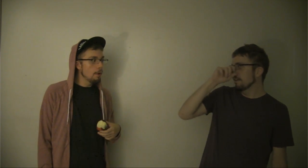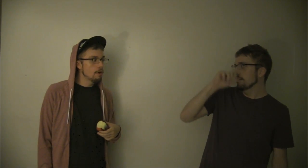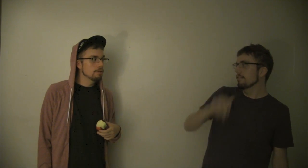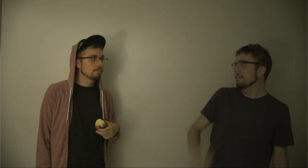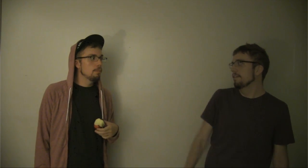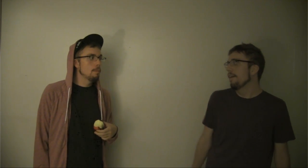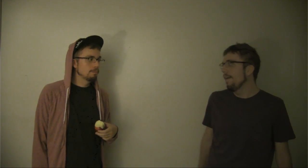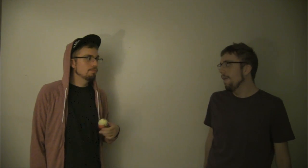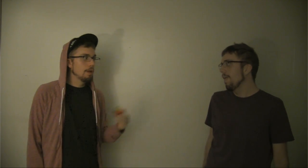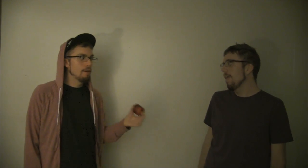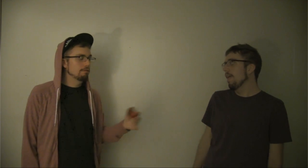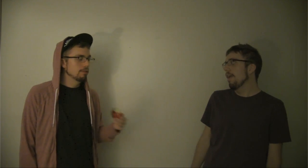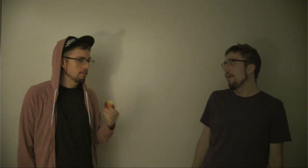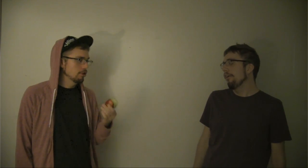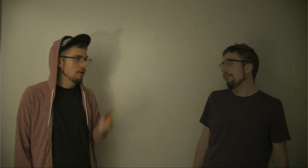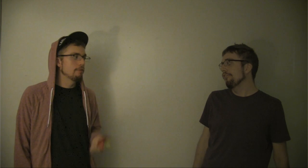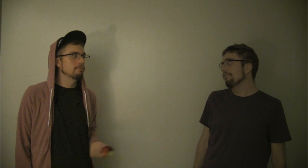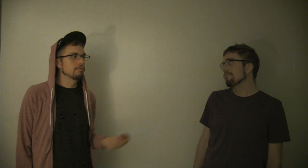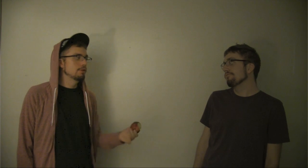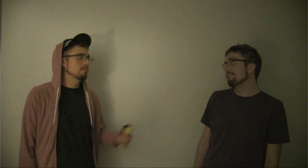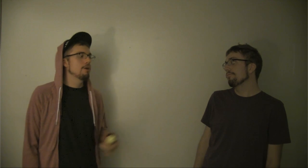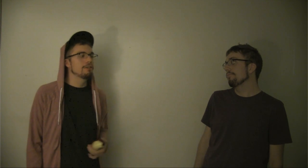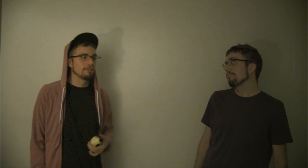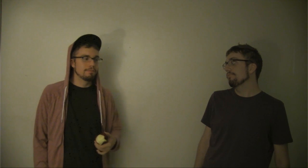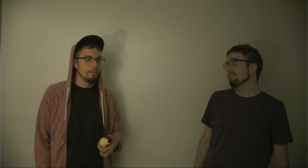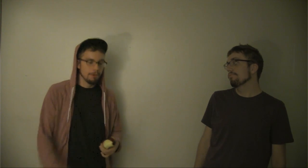actually. You can get one yourself, Mr. Conscious, remember?